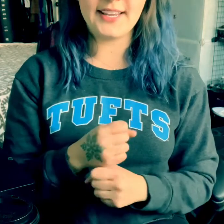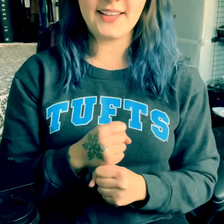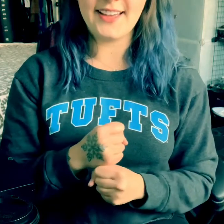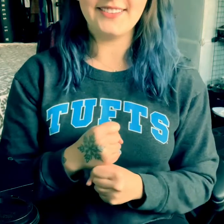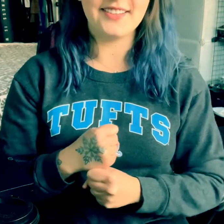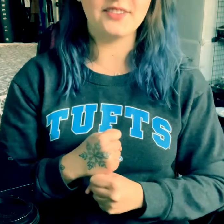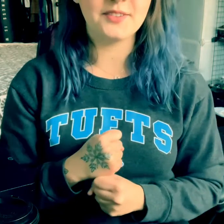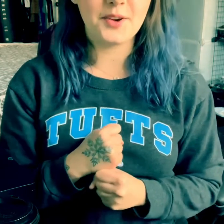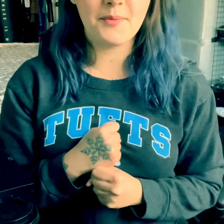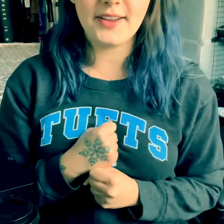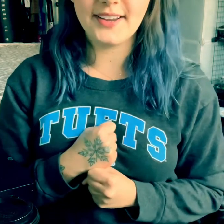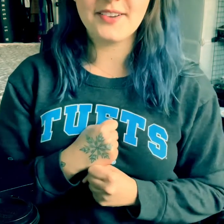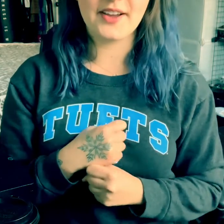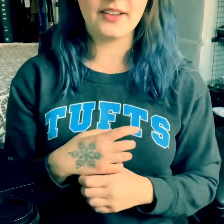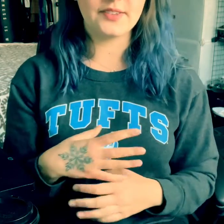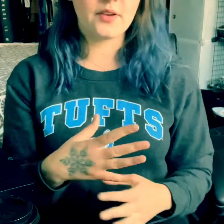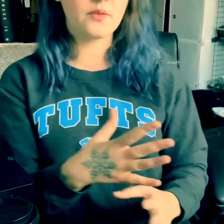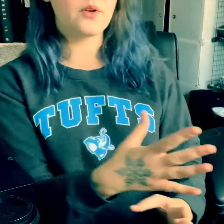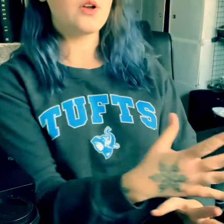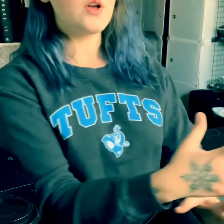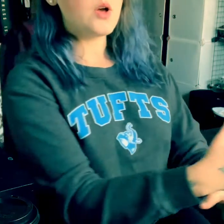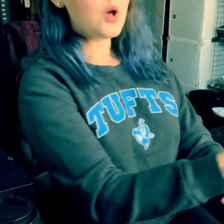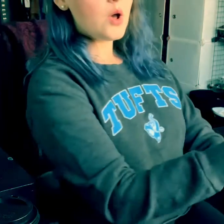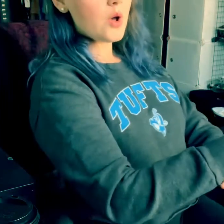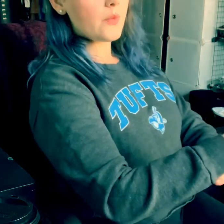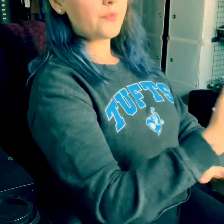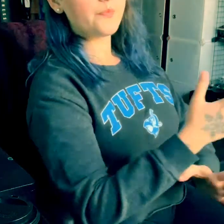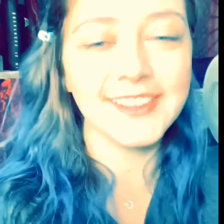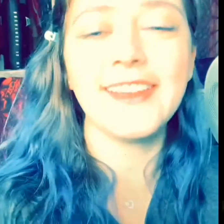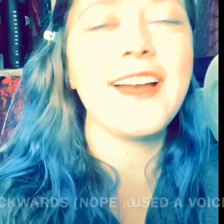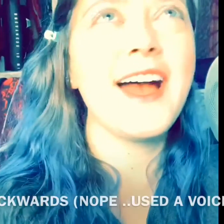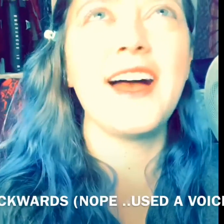it into your body okay so yeah